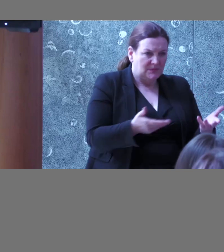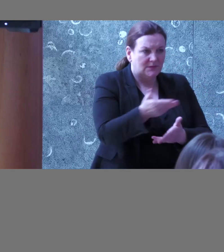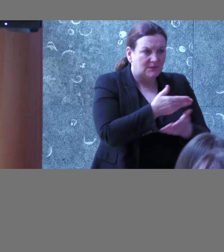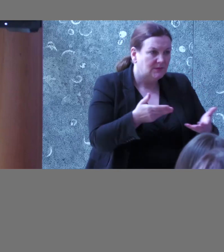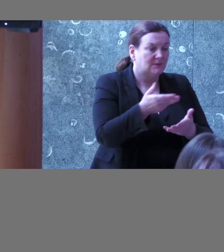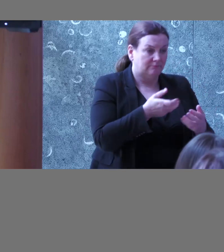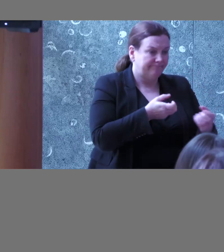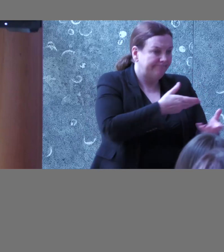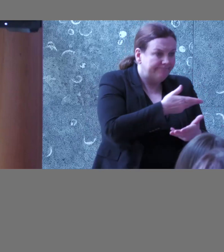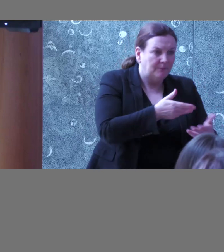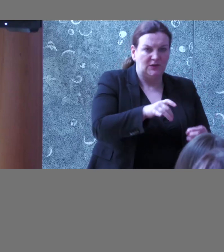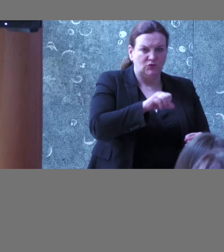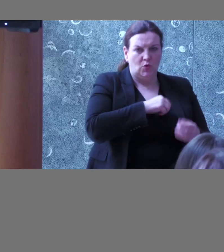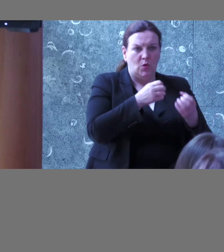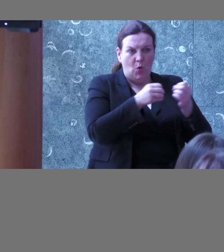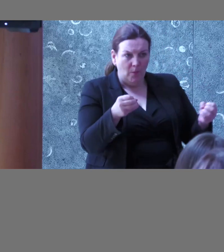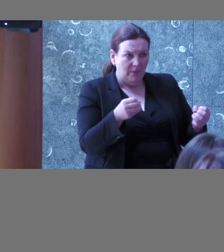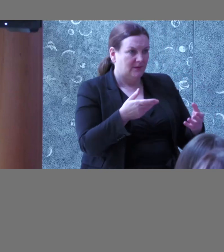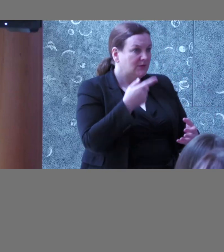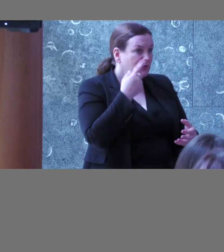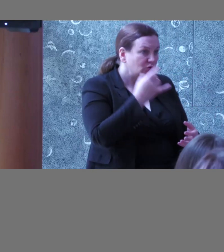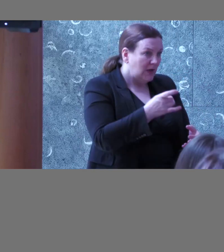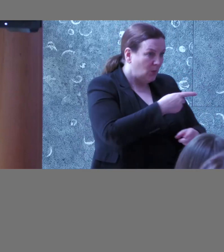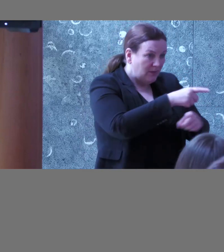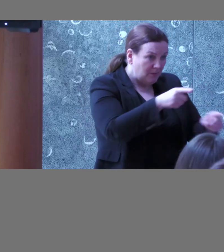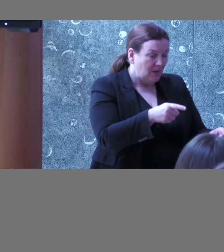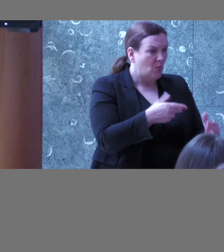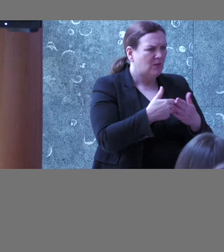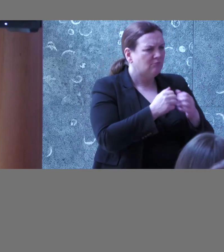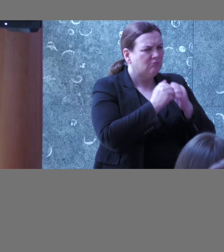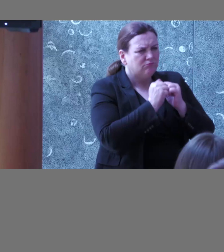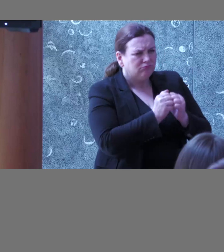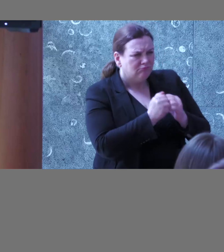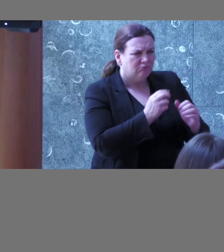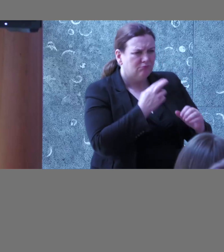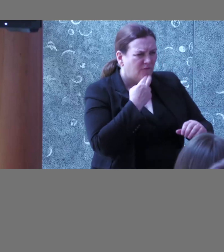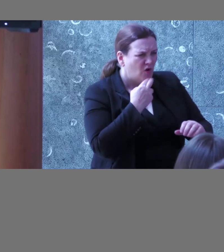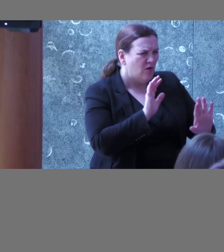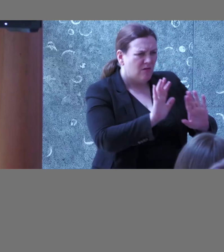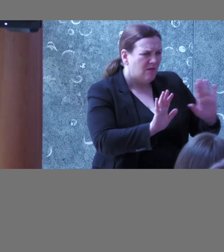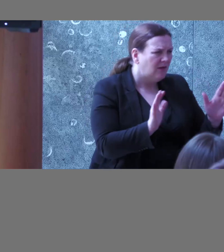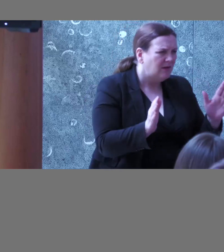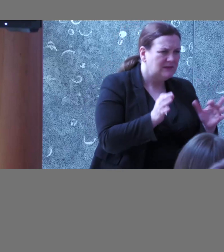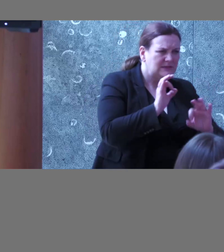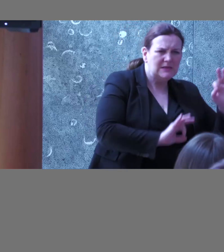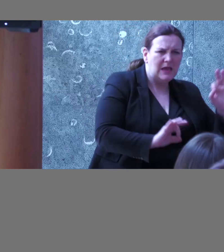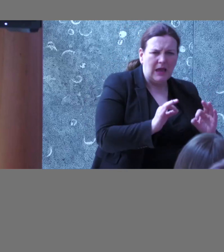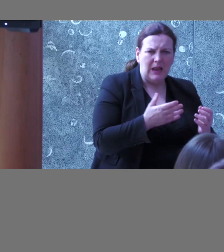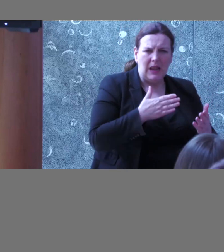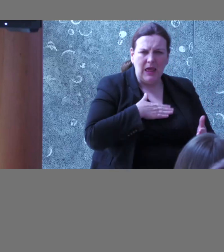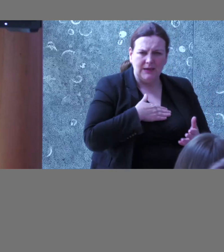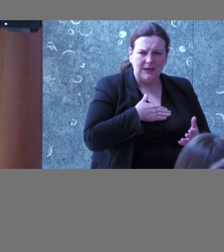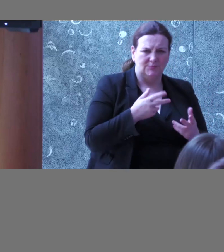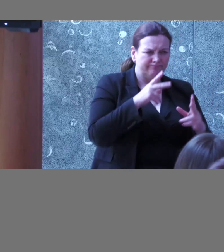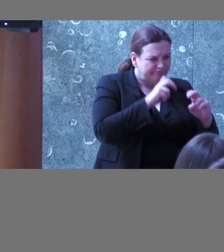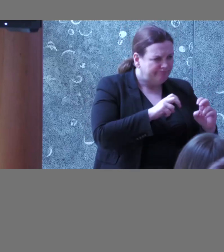open about checking in with our users, seeing what their preferences are, then also being flexible with the way we carry out our research.